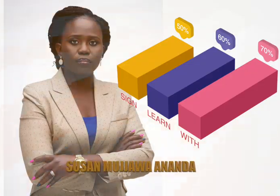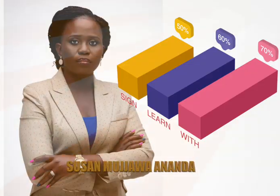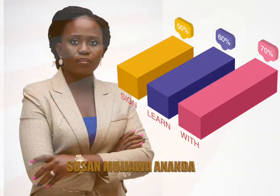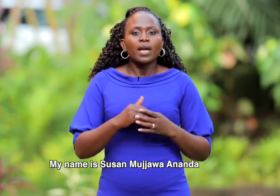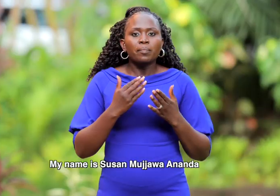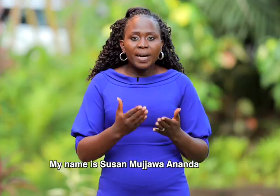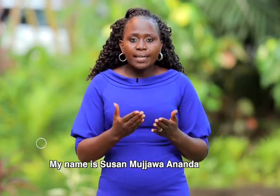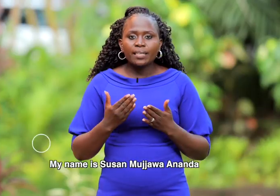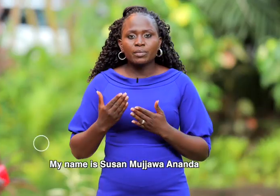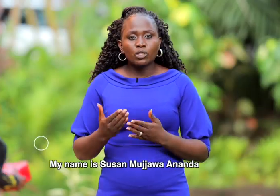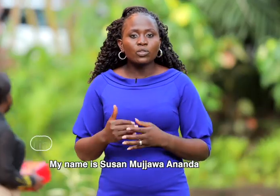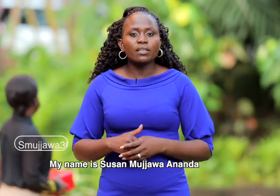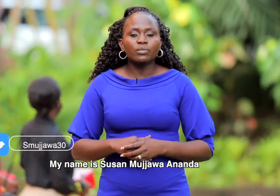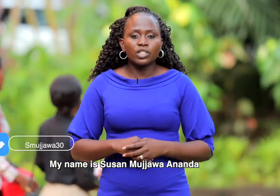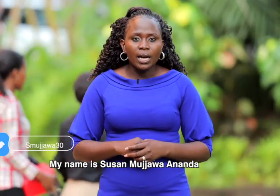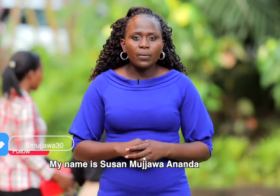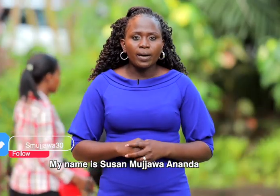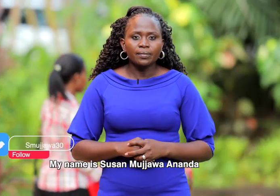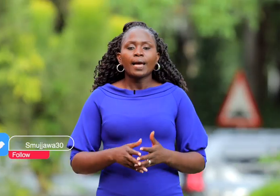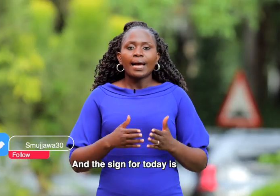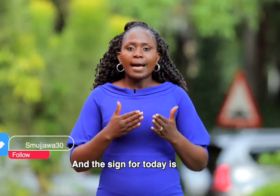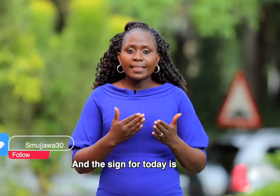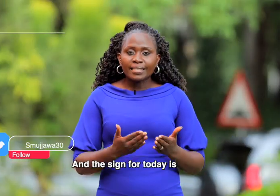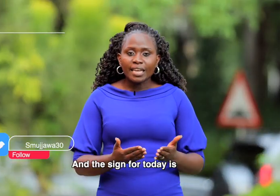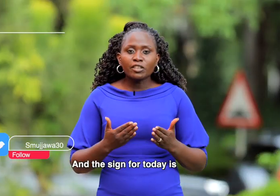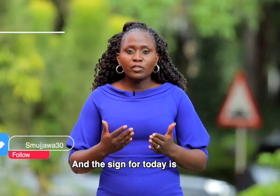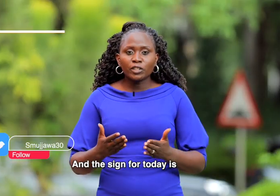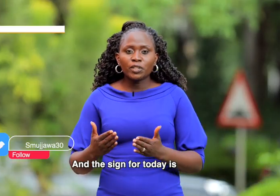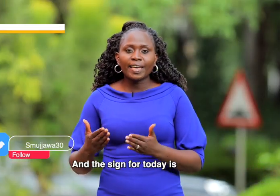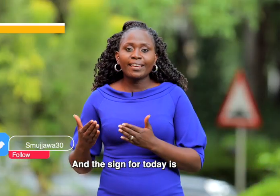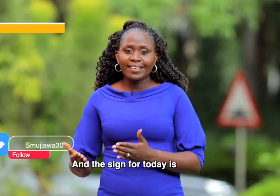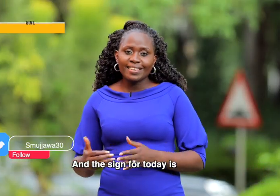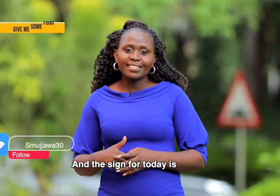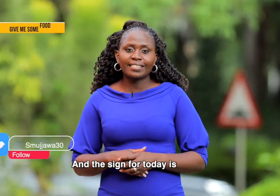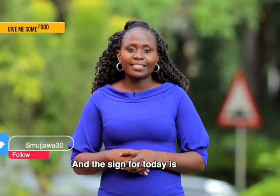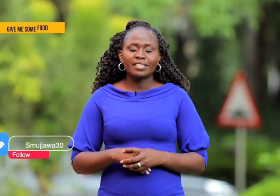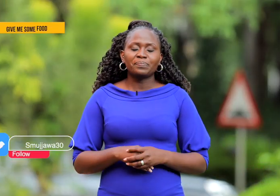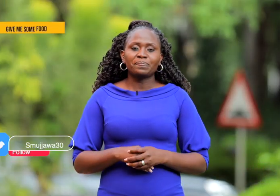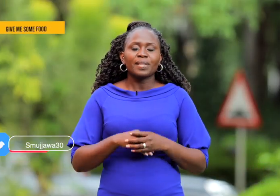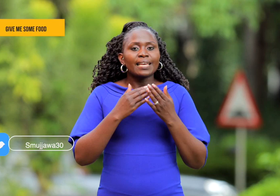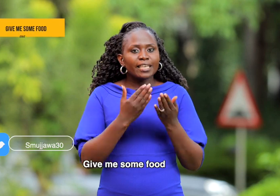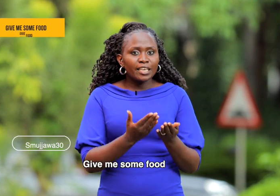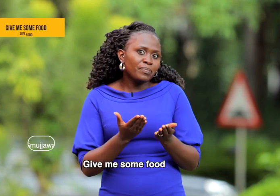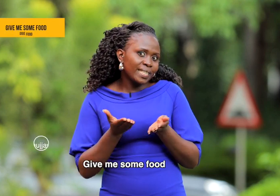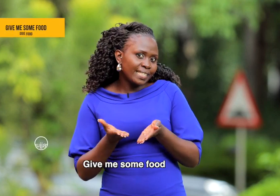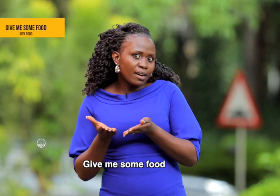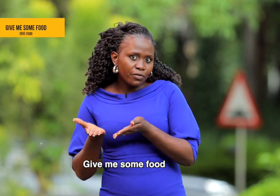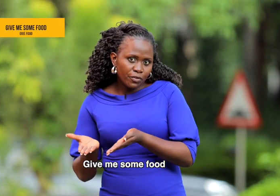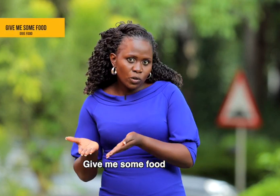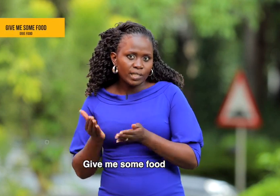My name is Susan Mujawa And the sign for today is Give me some food